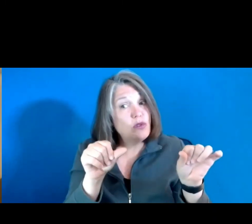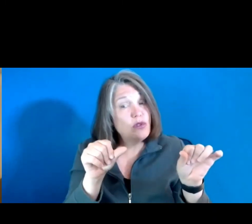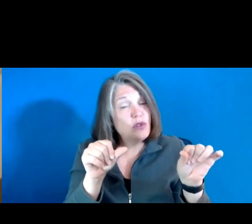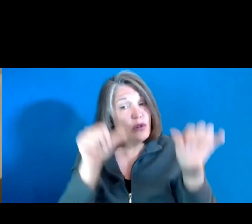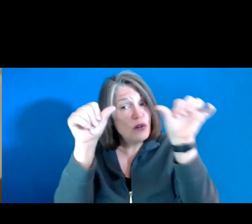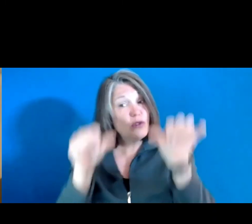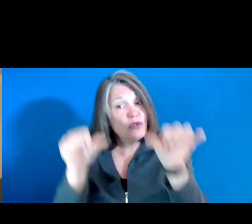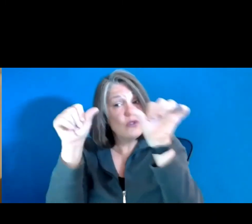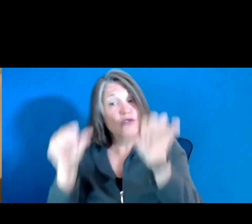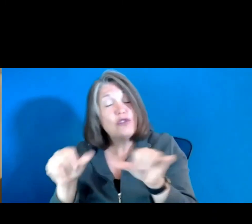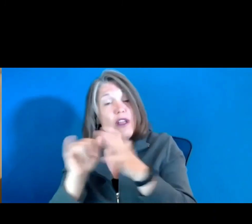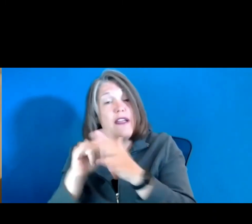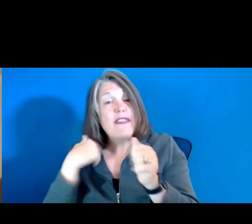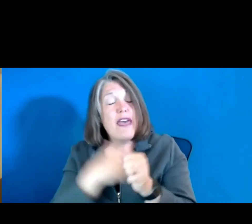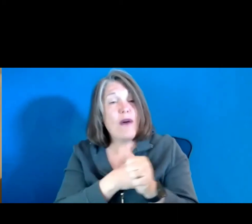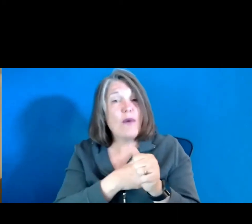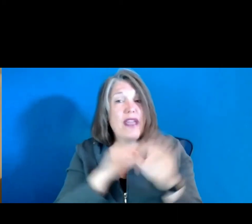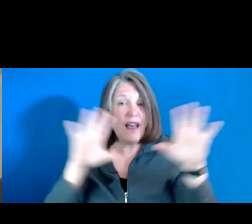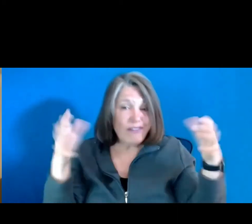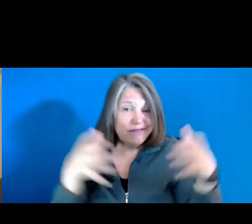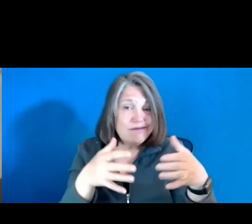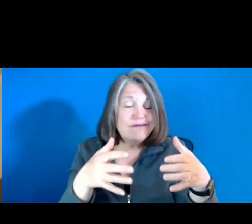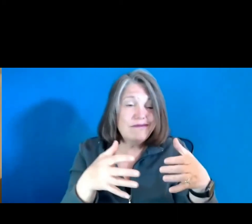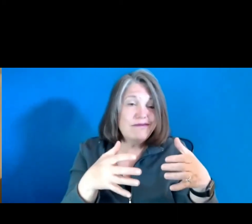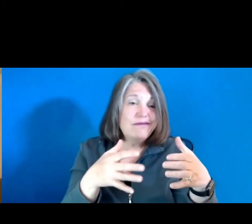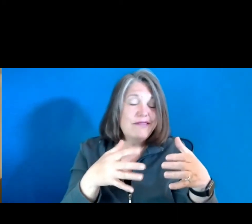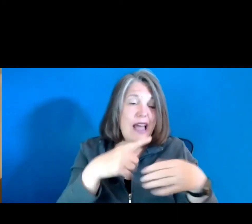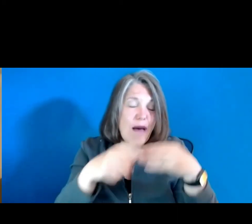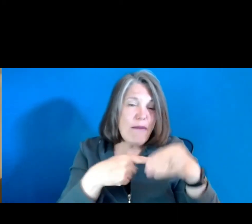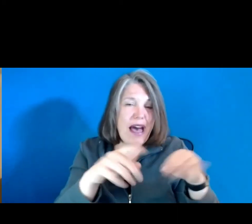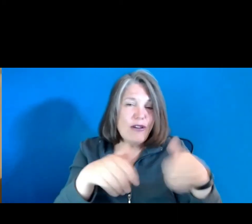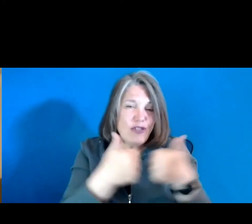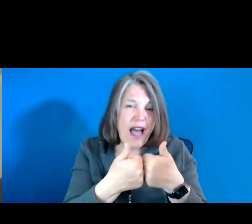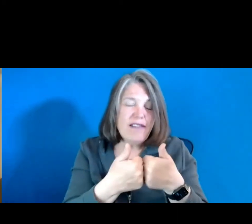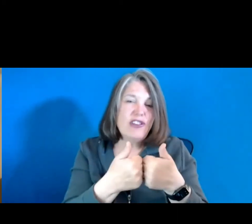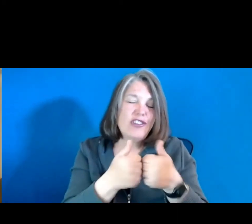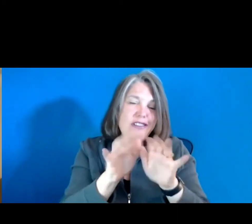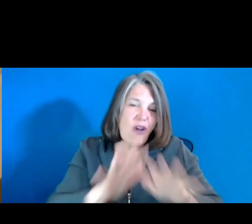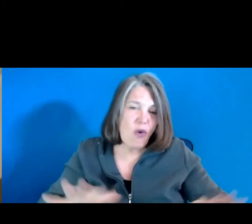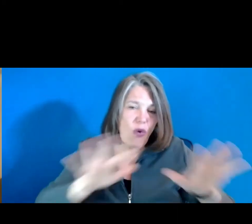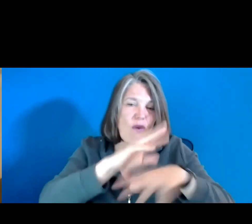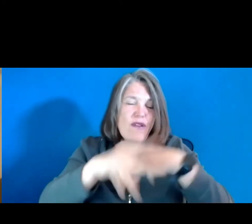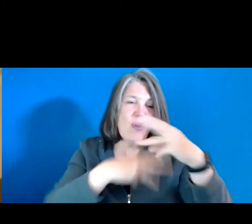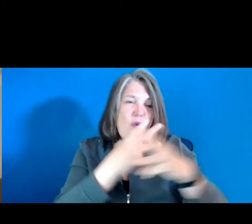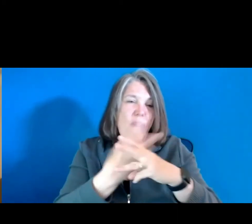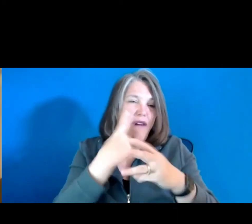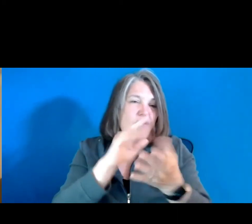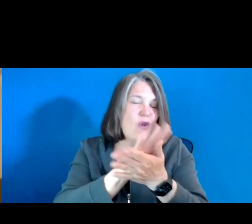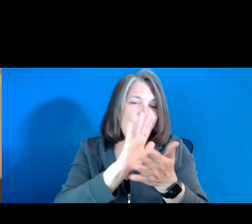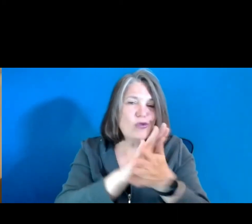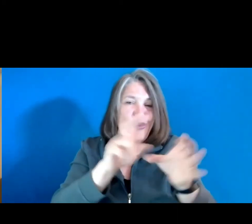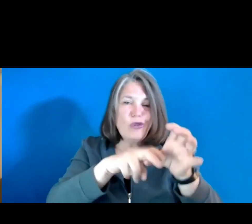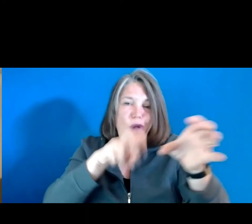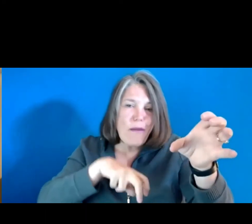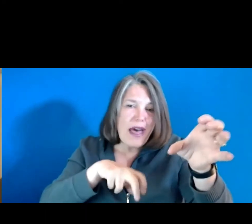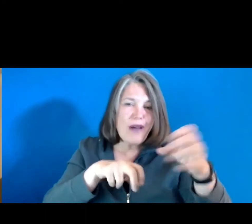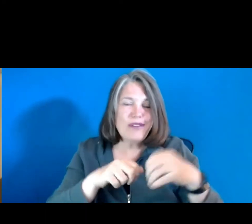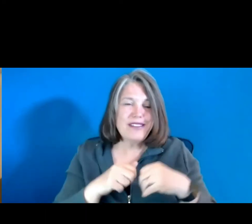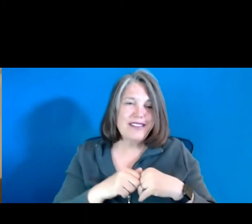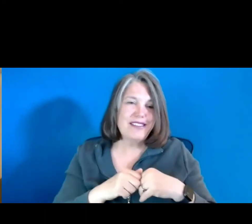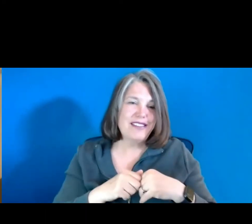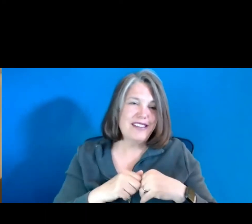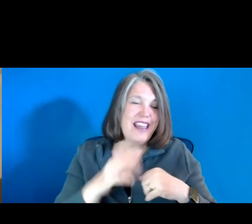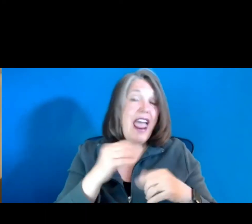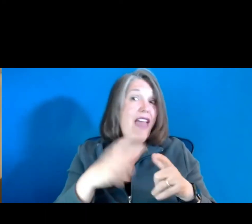have organized around challenges worldwide on school dropouts, and